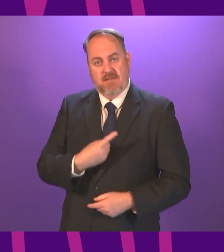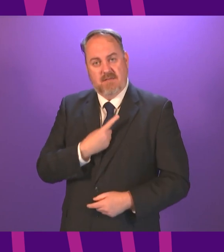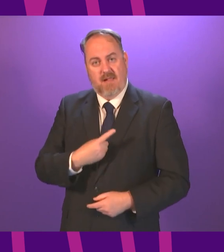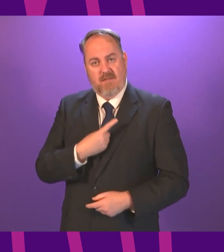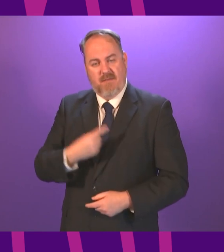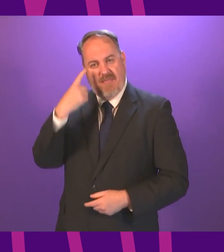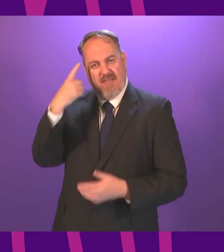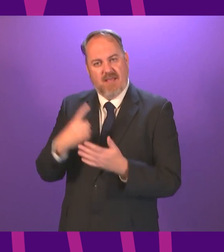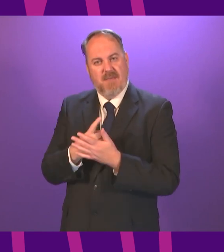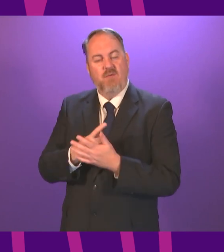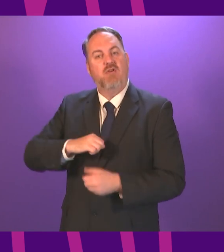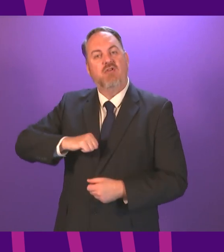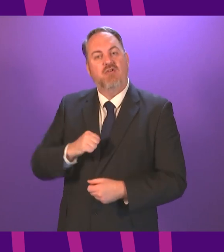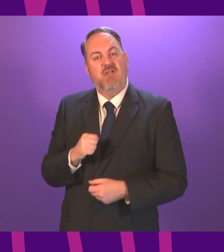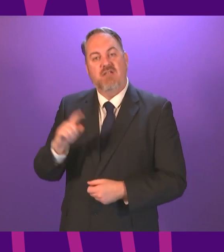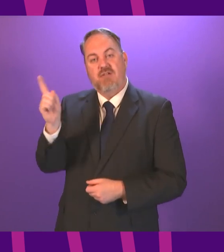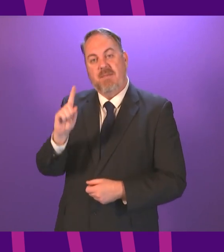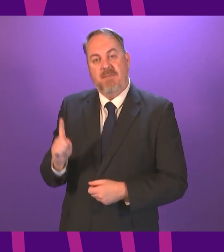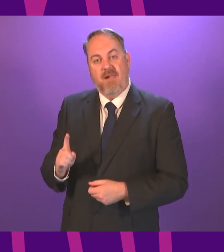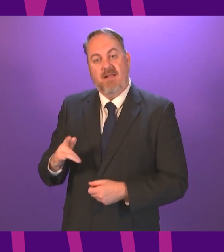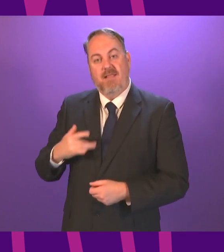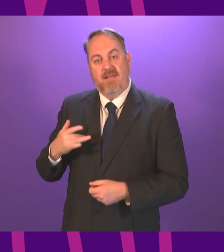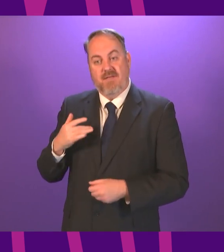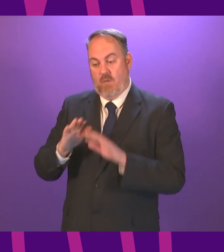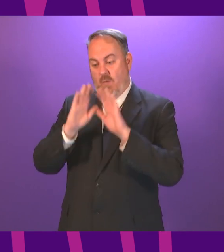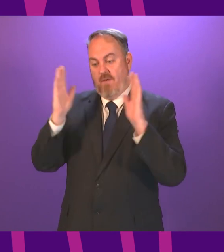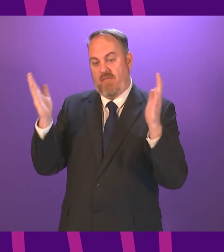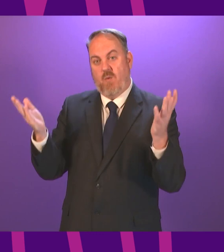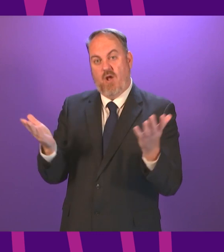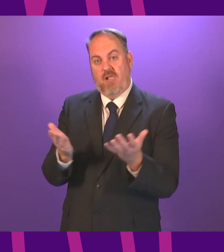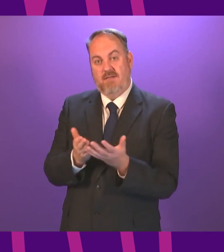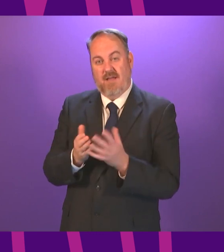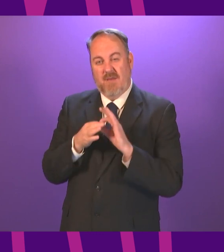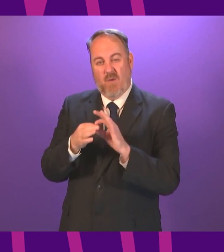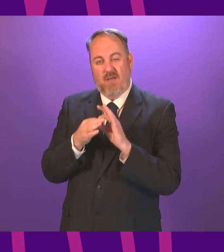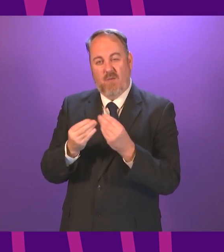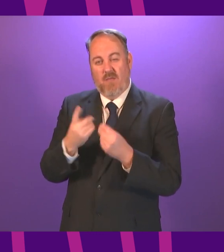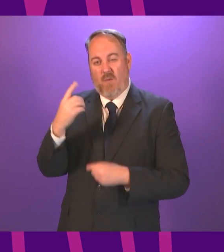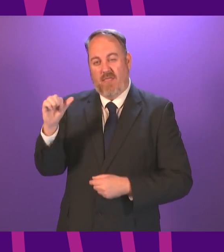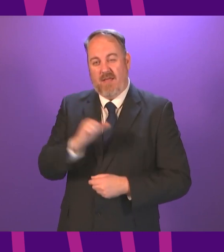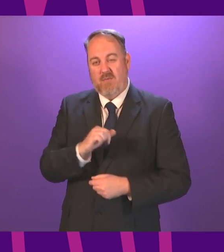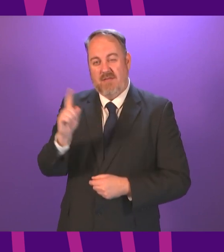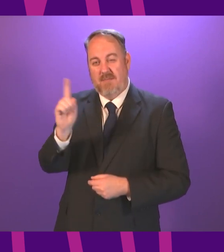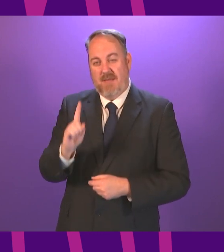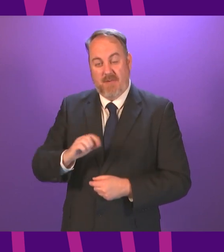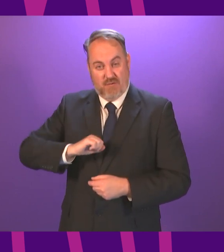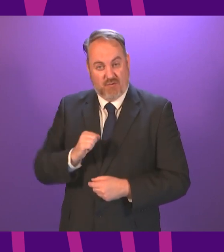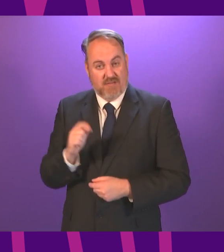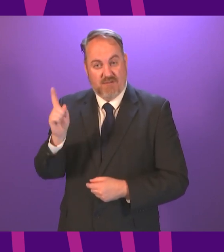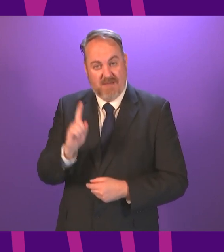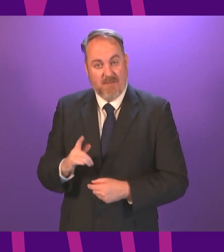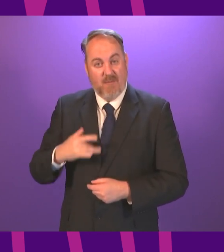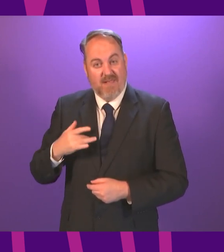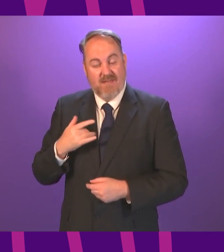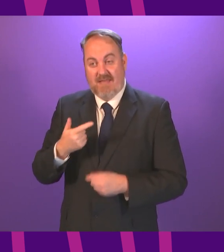diaspora communicating with over a thousand business leaders in 74 countries a key positive feature of